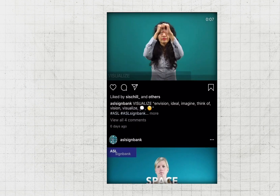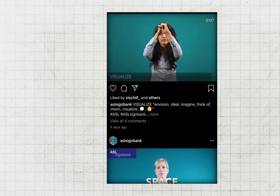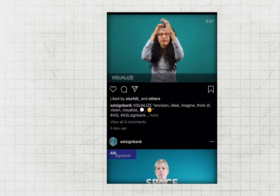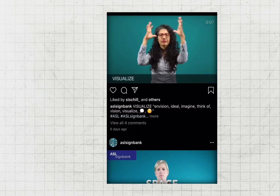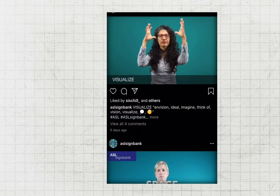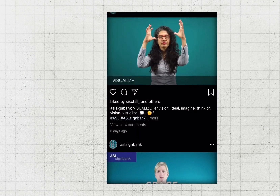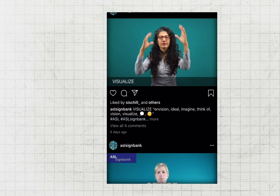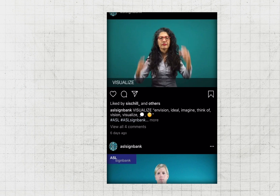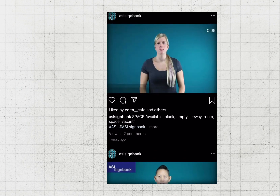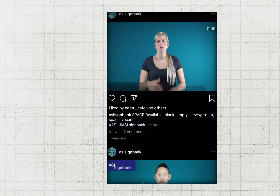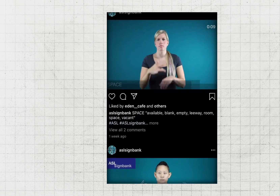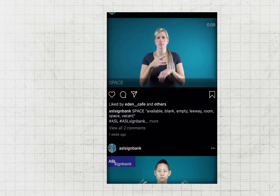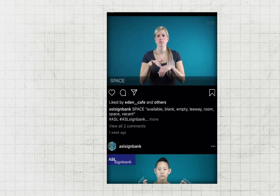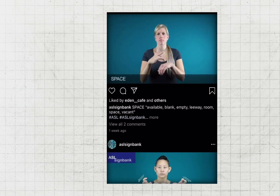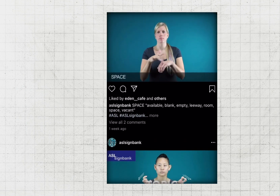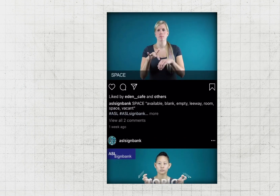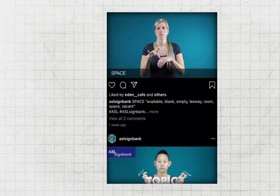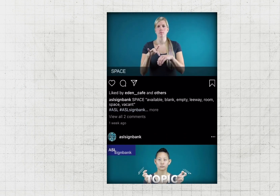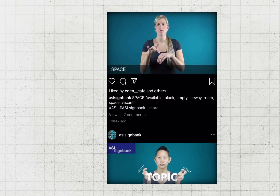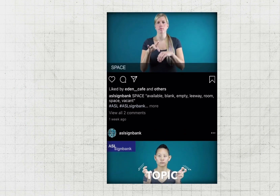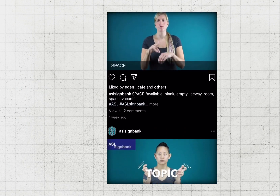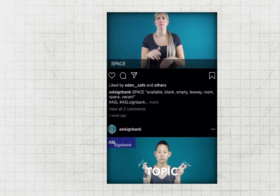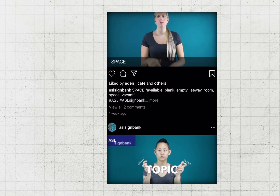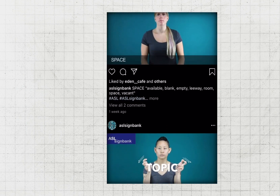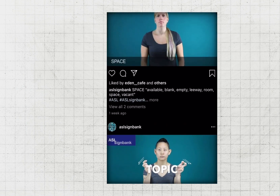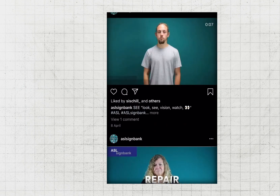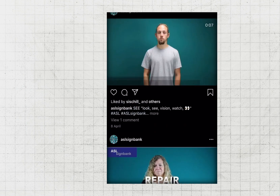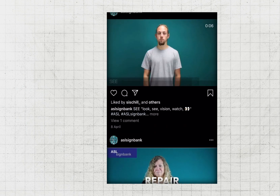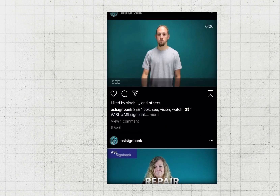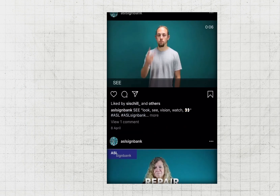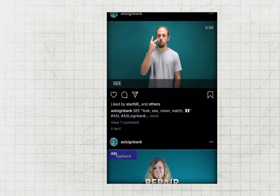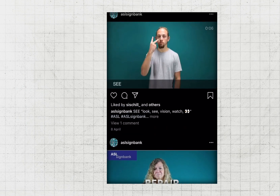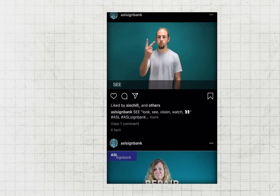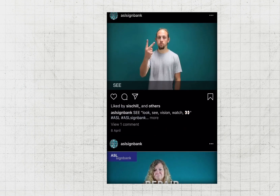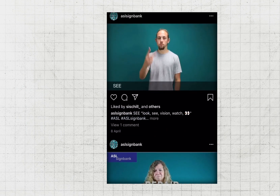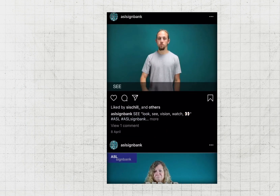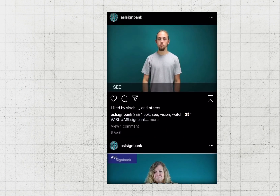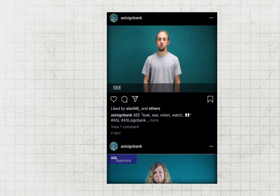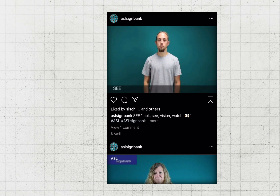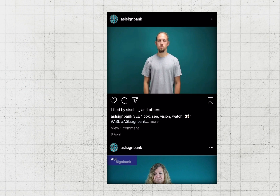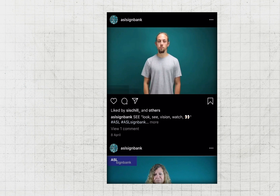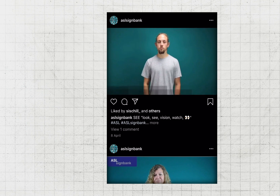They help curate the ever-evolving nature of sign languages and make for incredibly addictive Instagram scrolling.